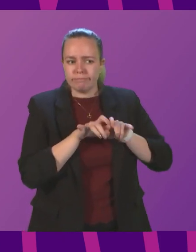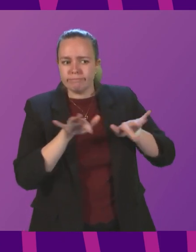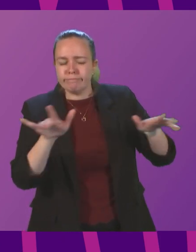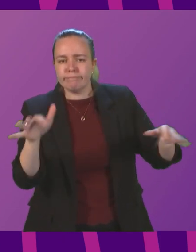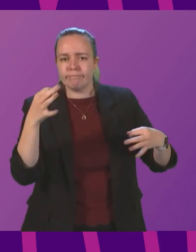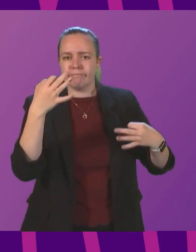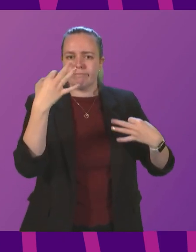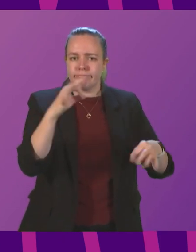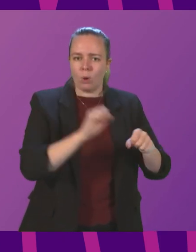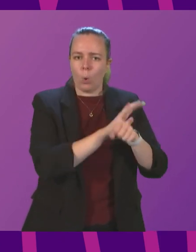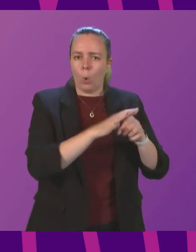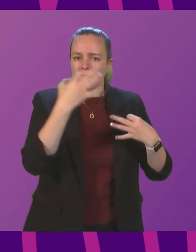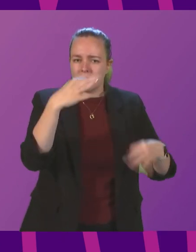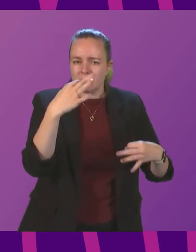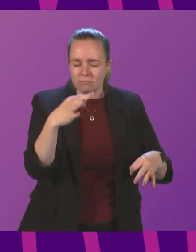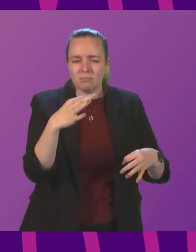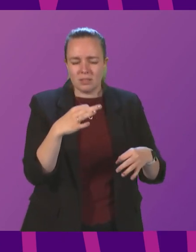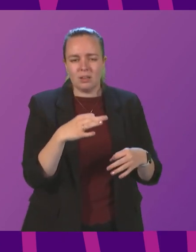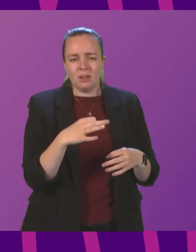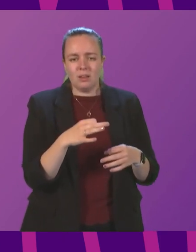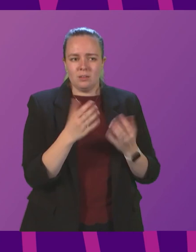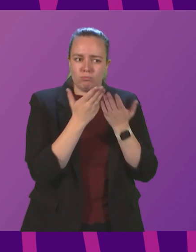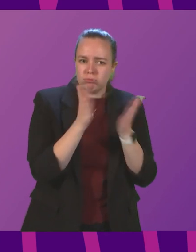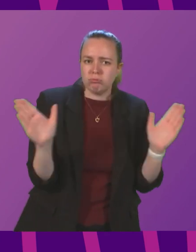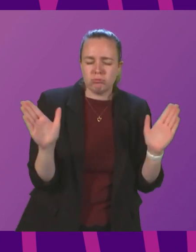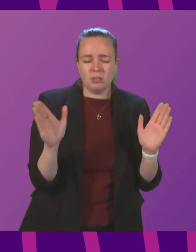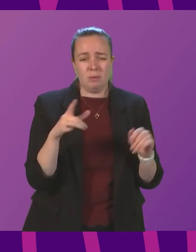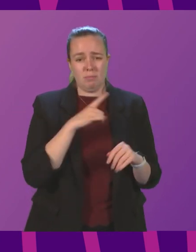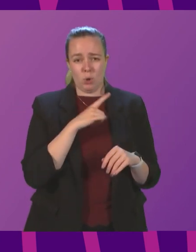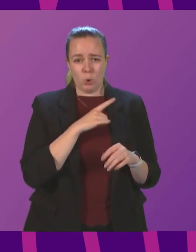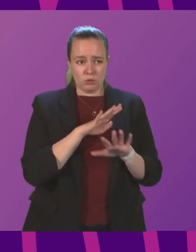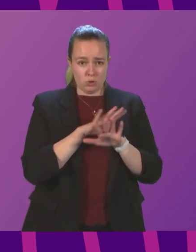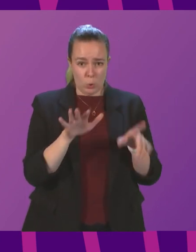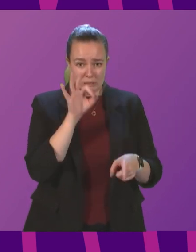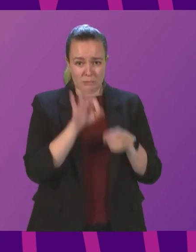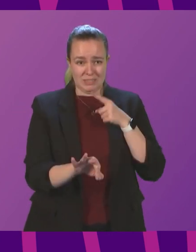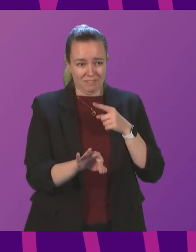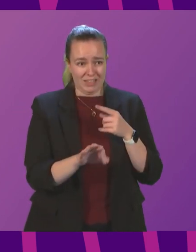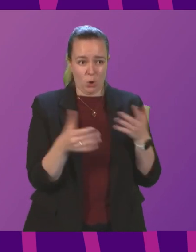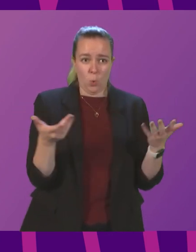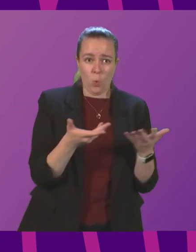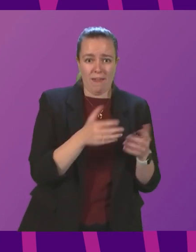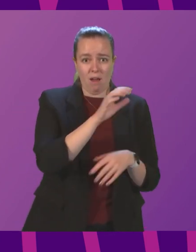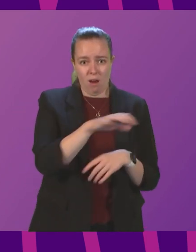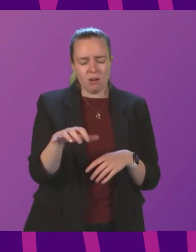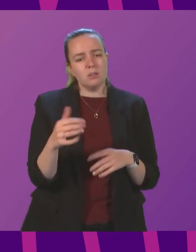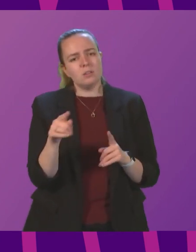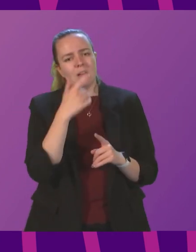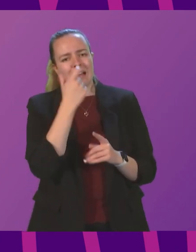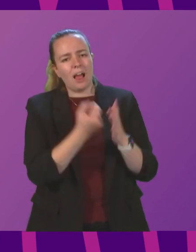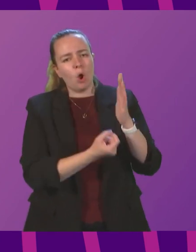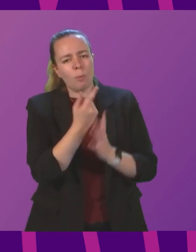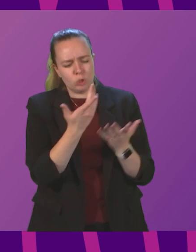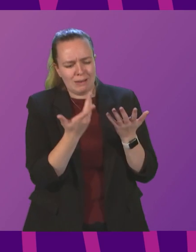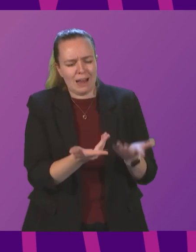to yet more context, especially given the broad and nonspecific nature of his statement. So can he take this opportunity to